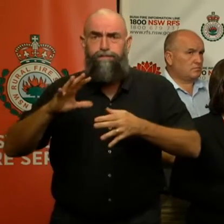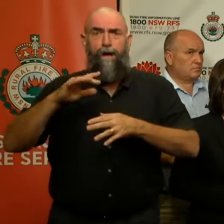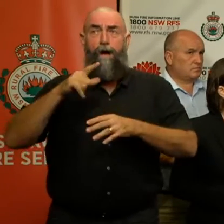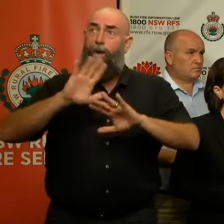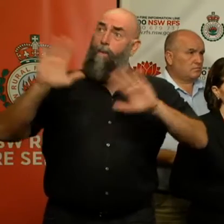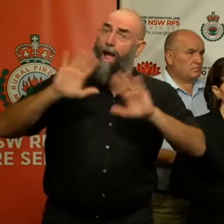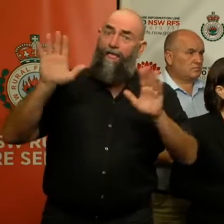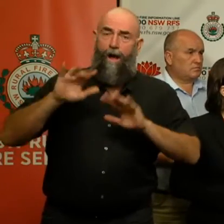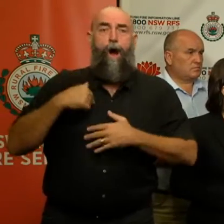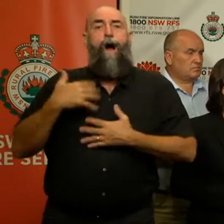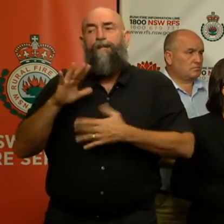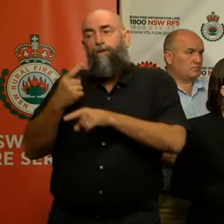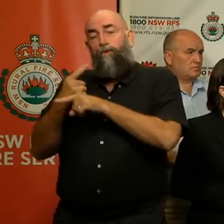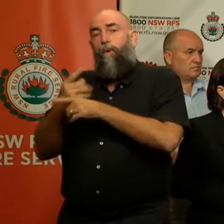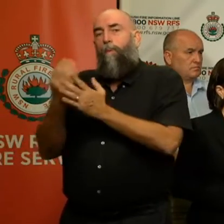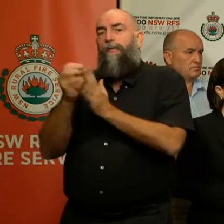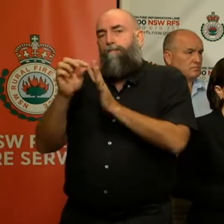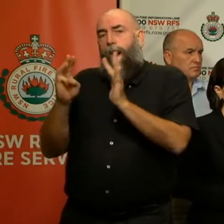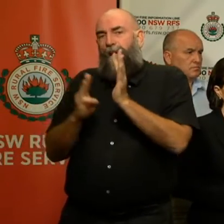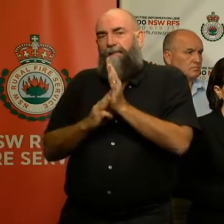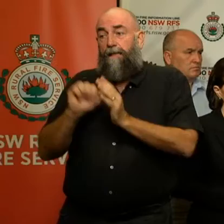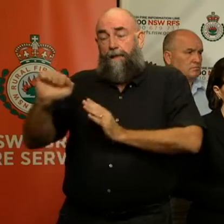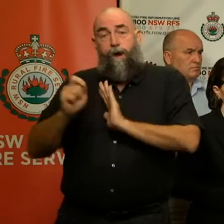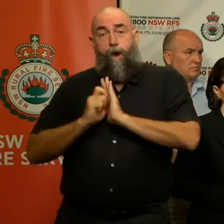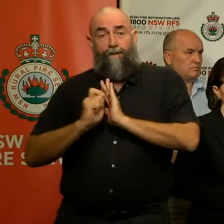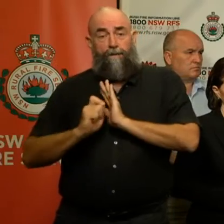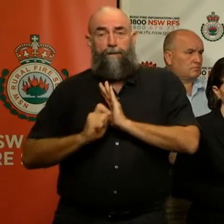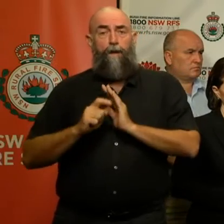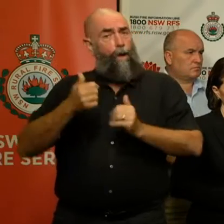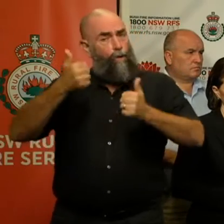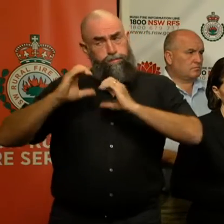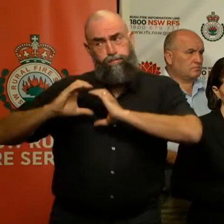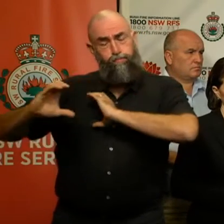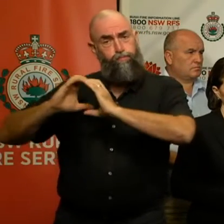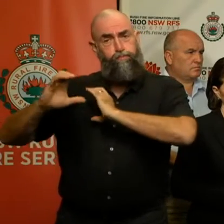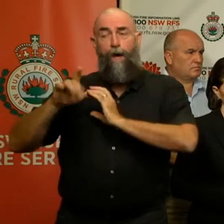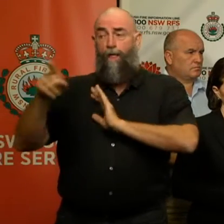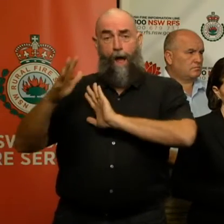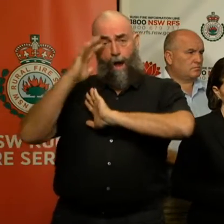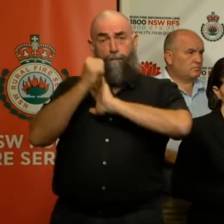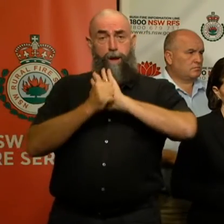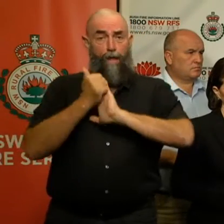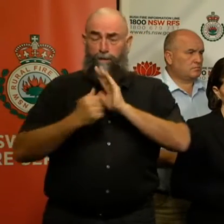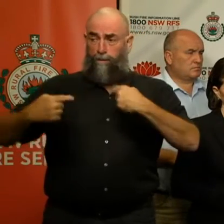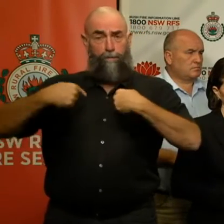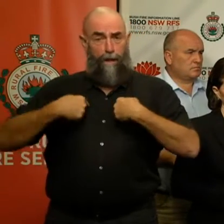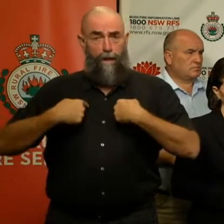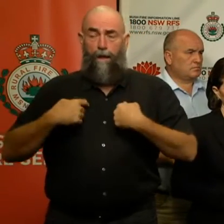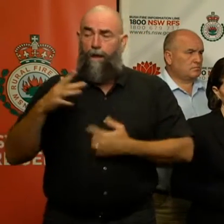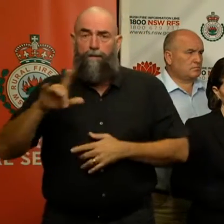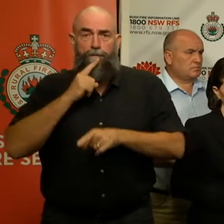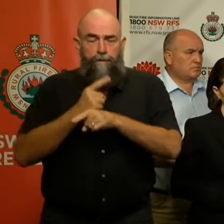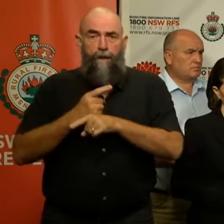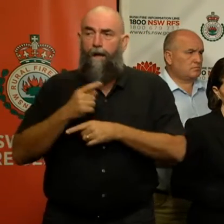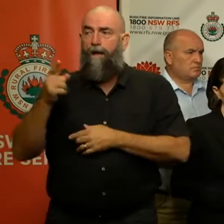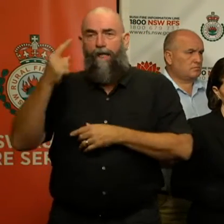I've had my conversations with the Prime Minister's office. It was an amicable conversation. They apologise in hindsight for thinking